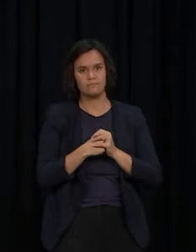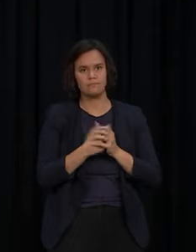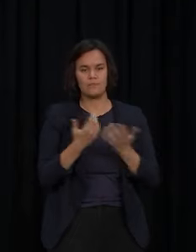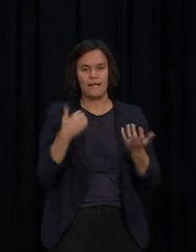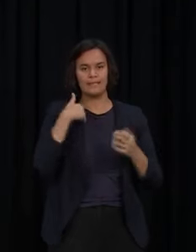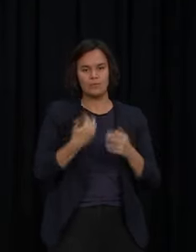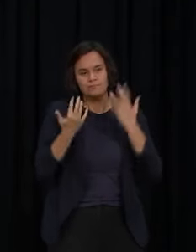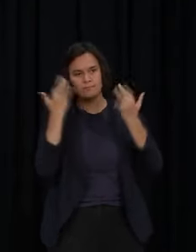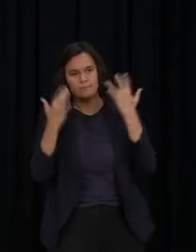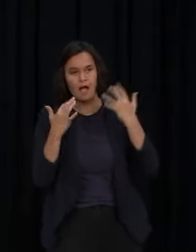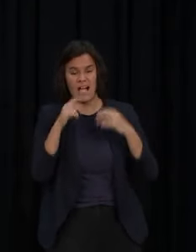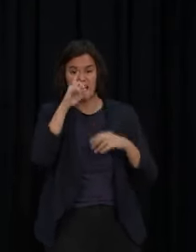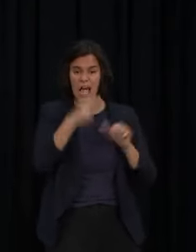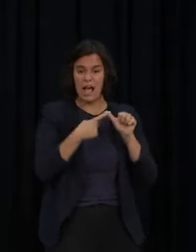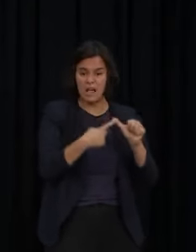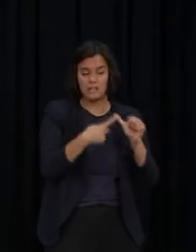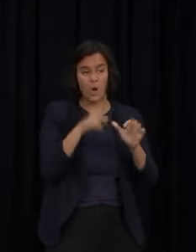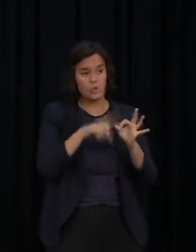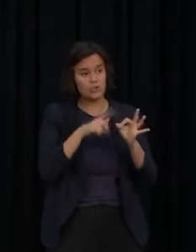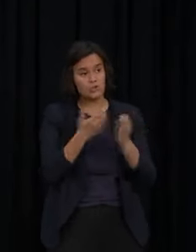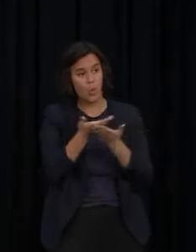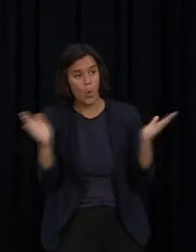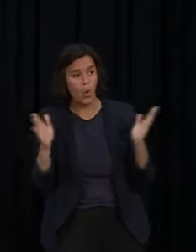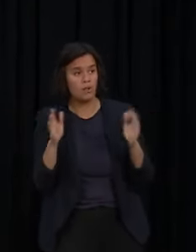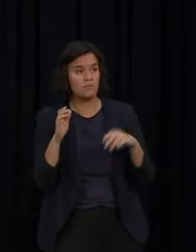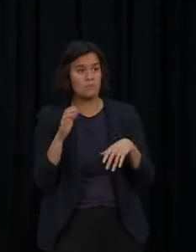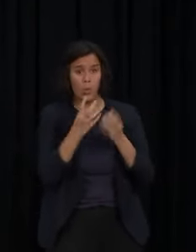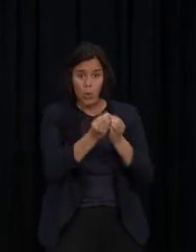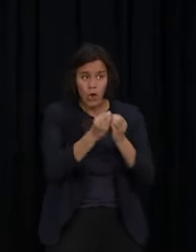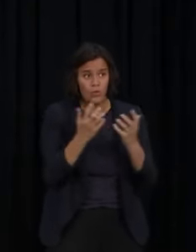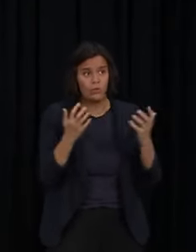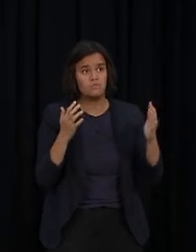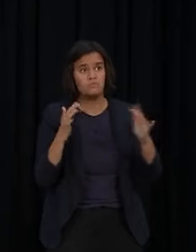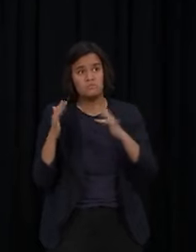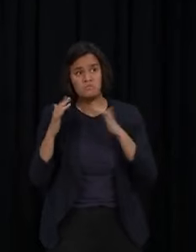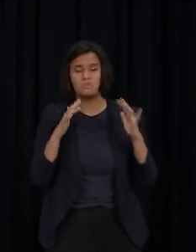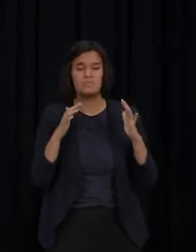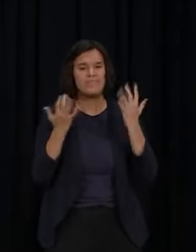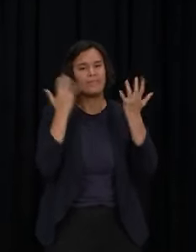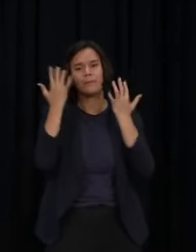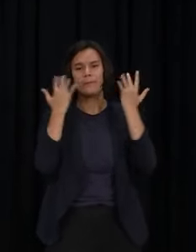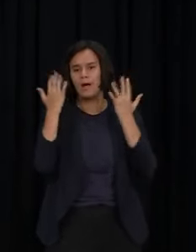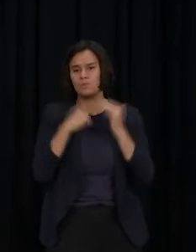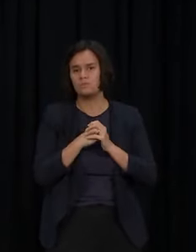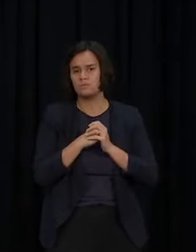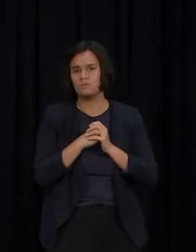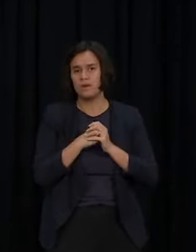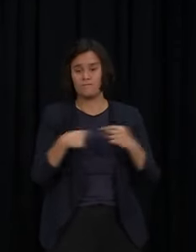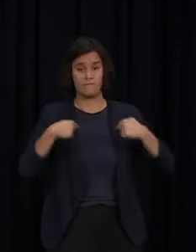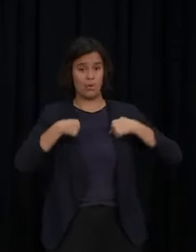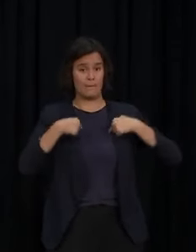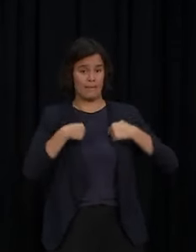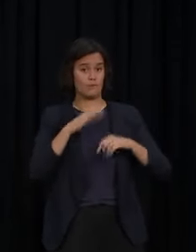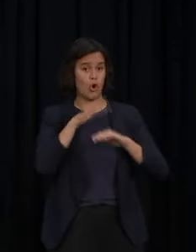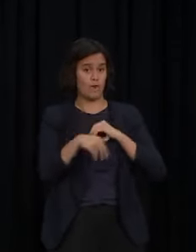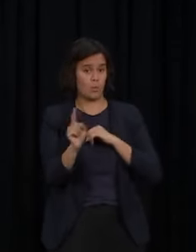and we will give a bit of consideration to how whether or not we're meeting all of those needs as we come through these next stages. For me it is about making sure